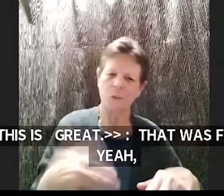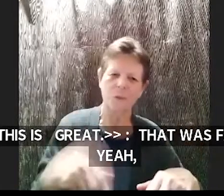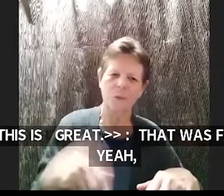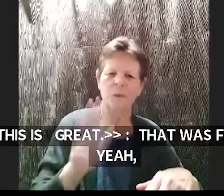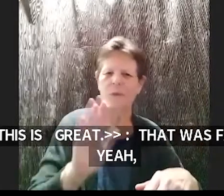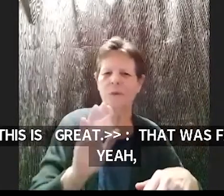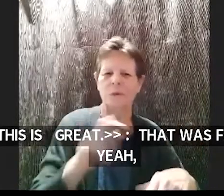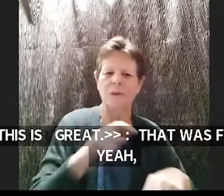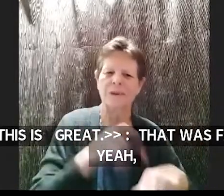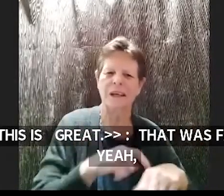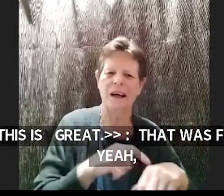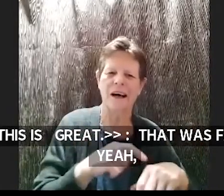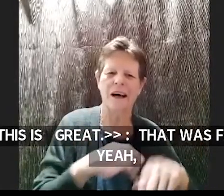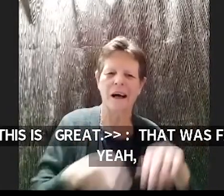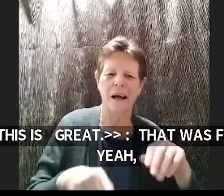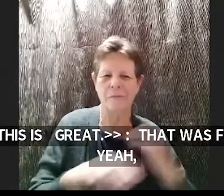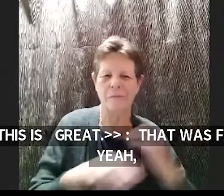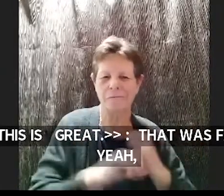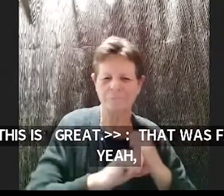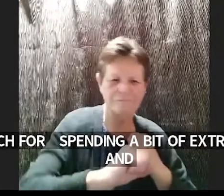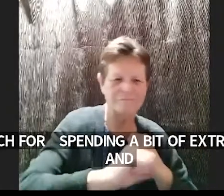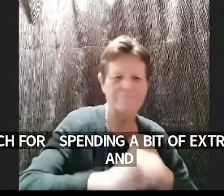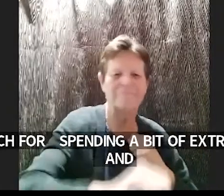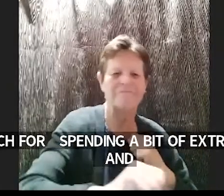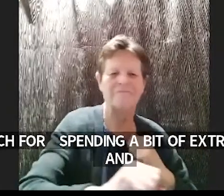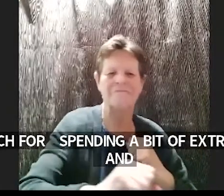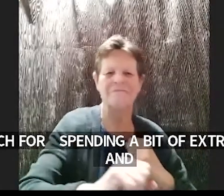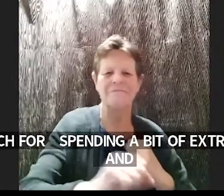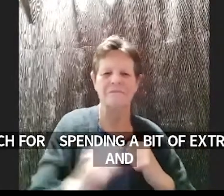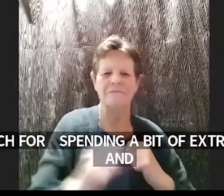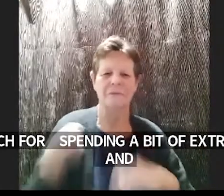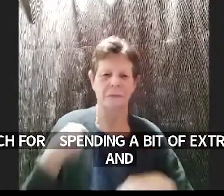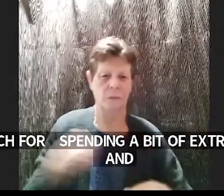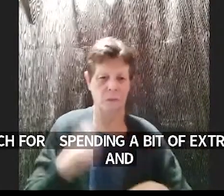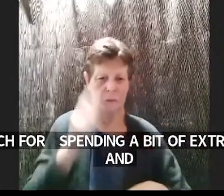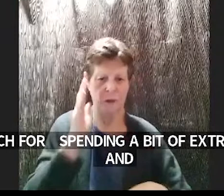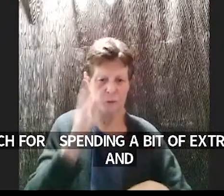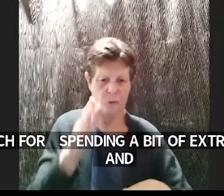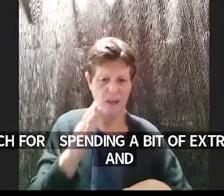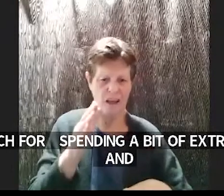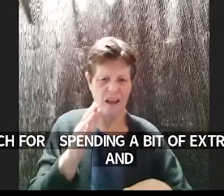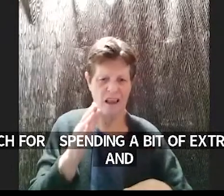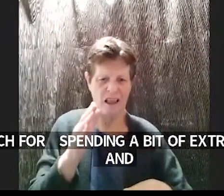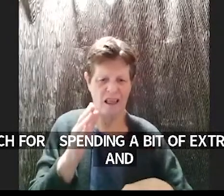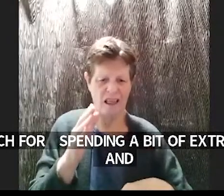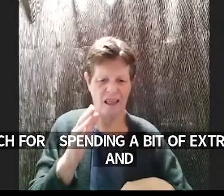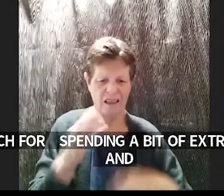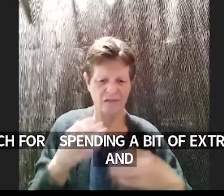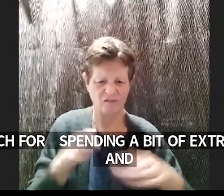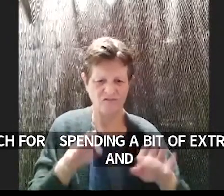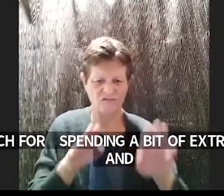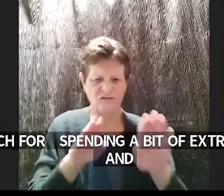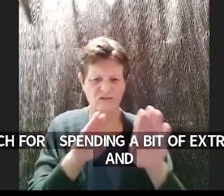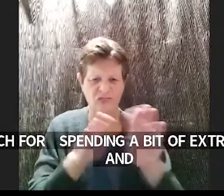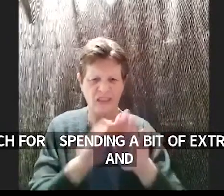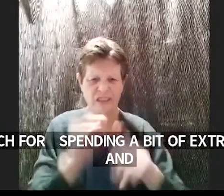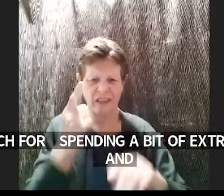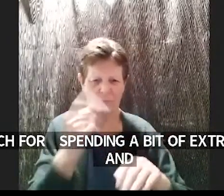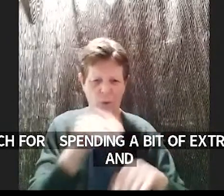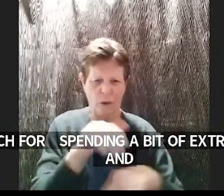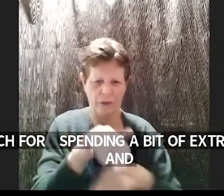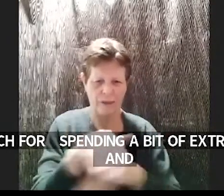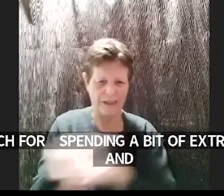and closing us on such a fantastic note we are going to shut down for the night and i'm like it's just uh nature of